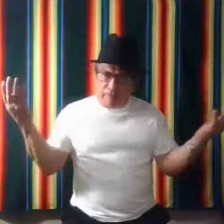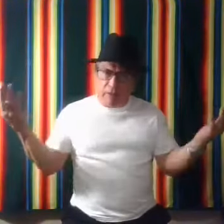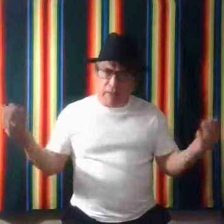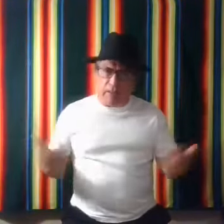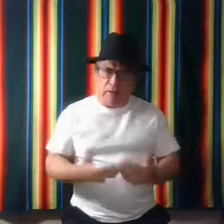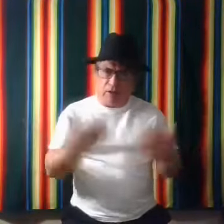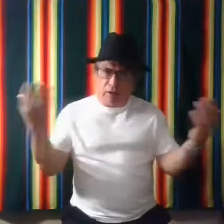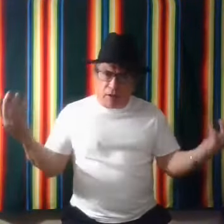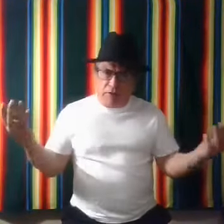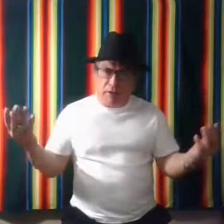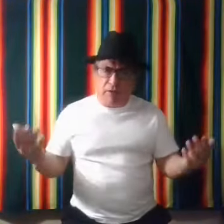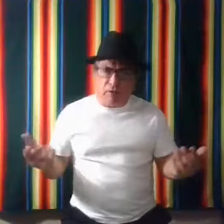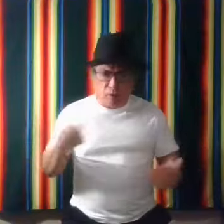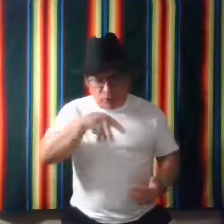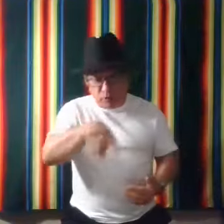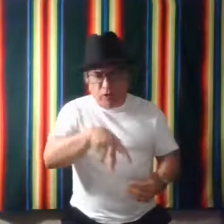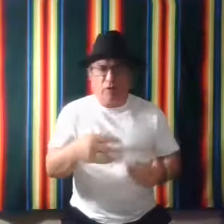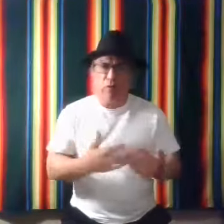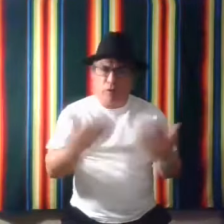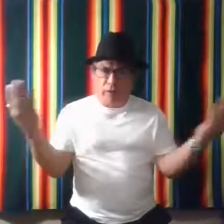And he lost it or he was looking for it.